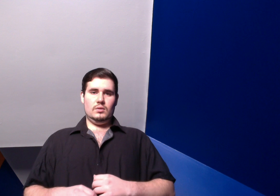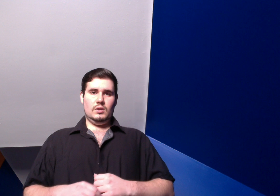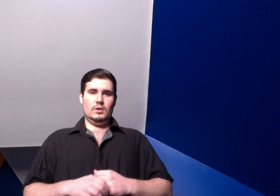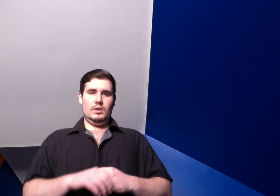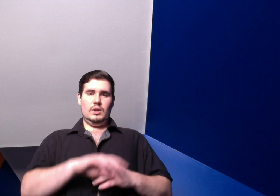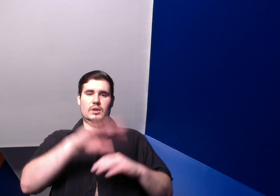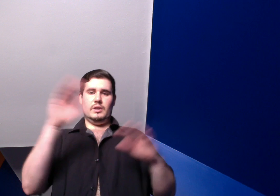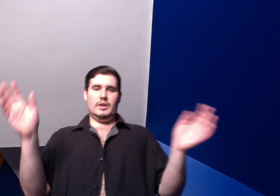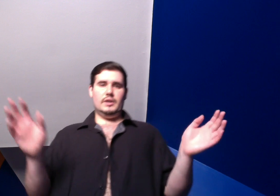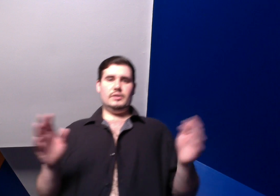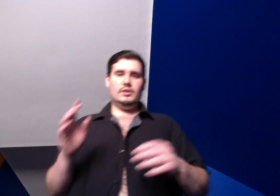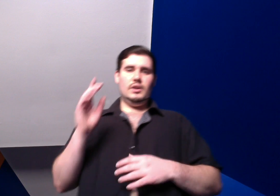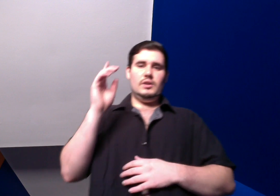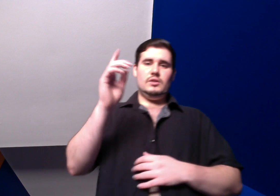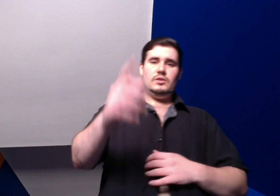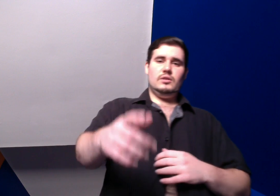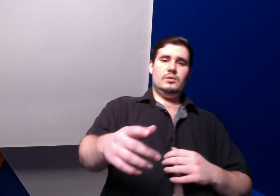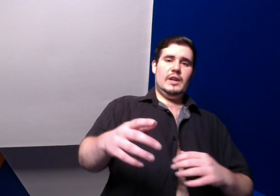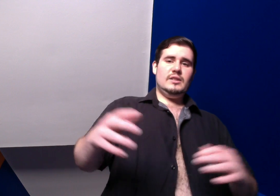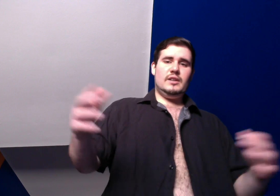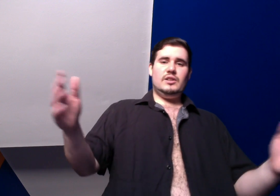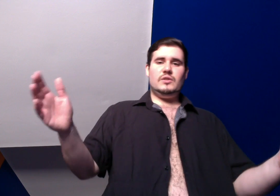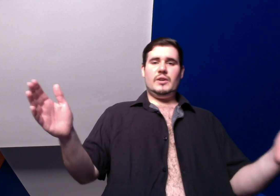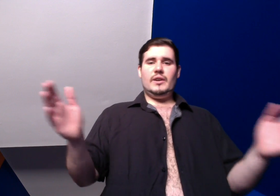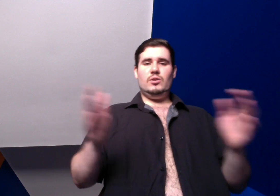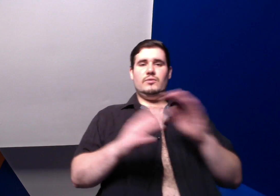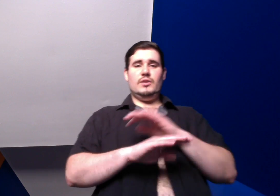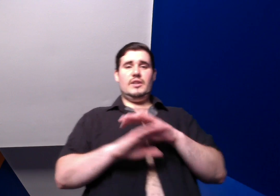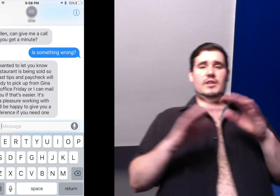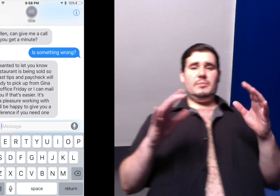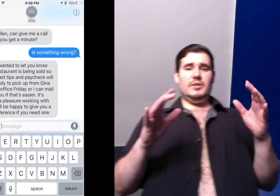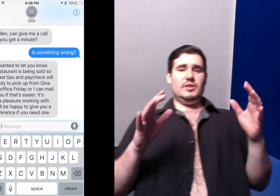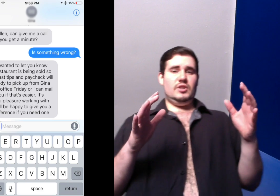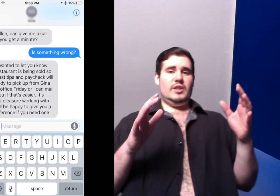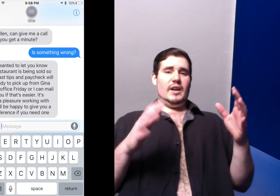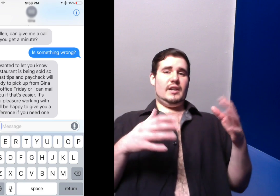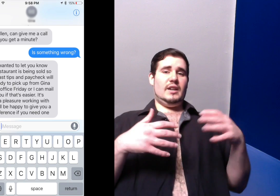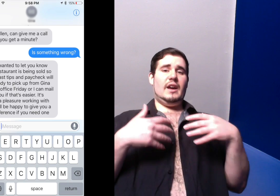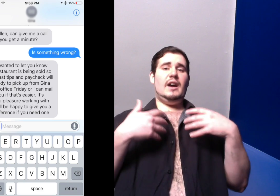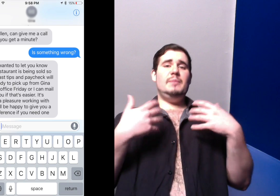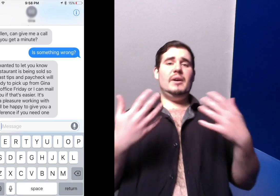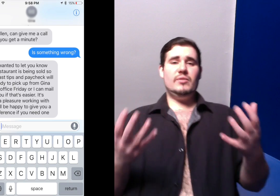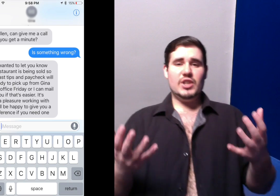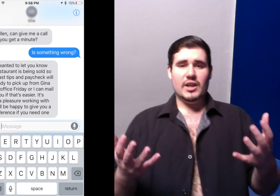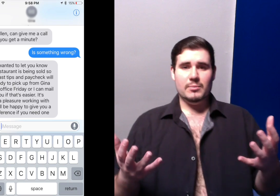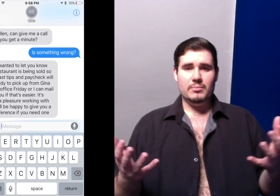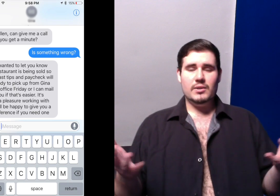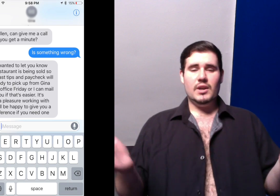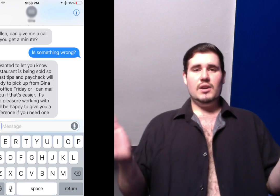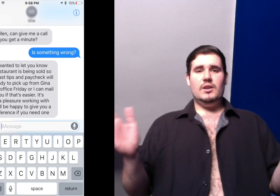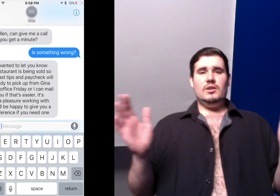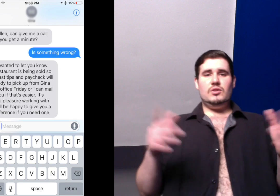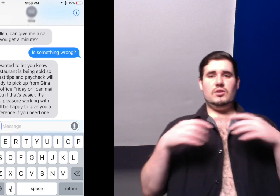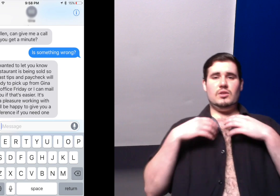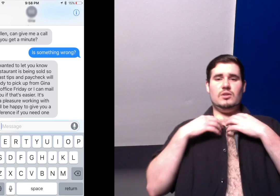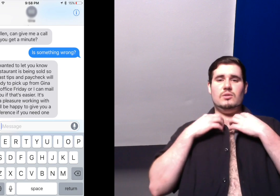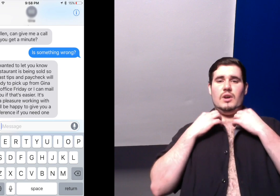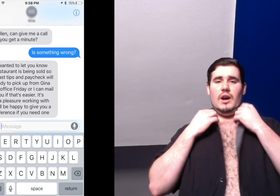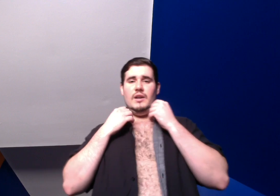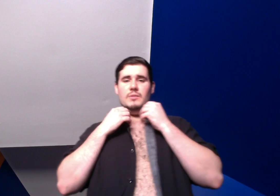hey there guys so last night I just found out over a text message that I'm out of a job so I am